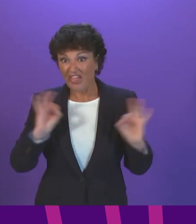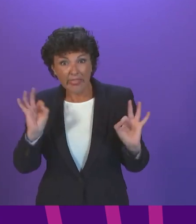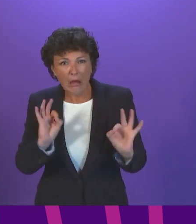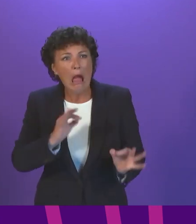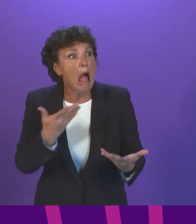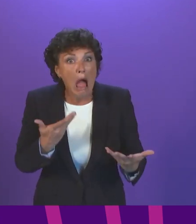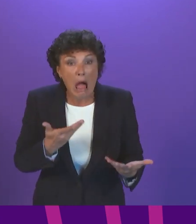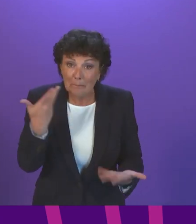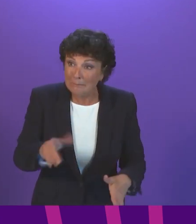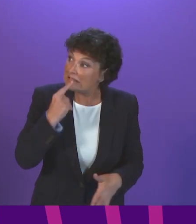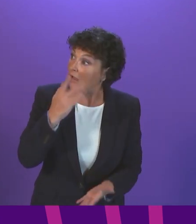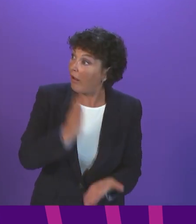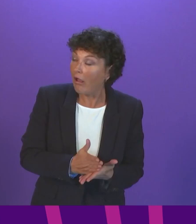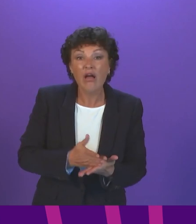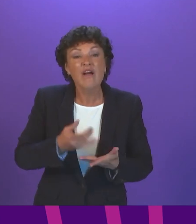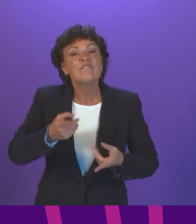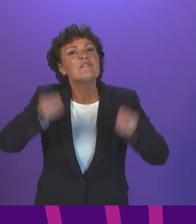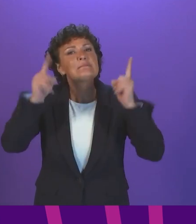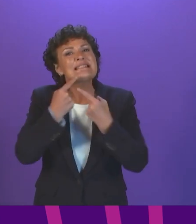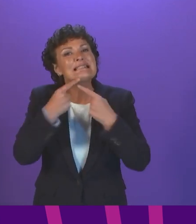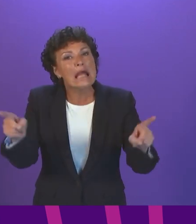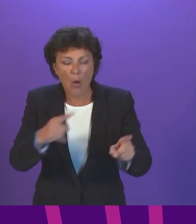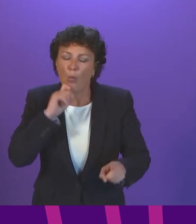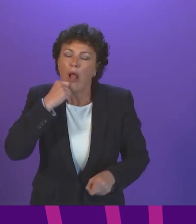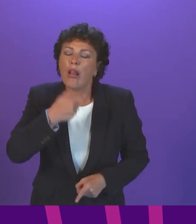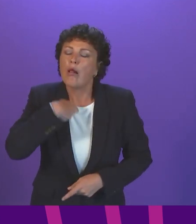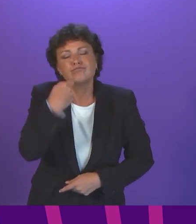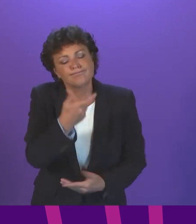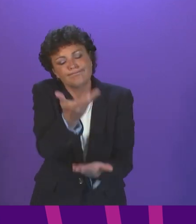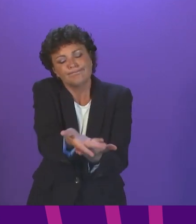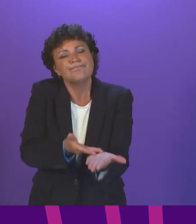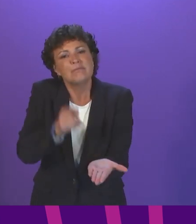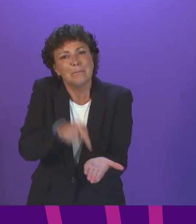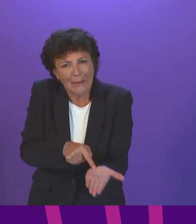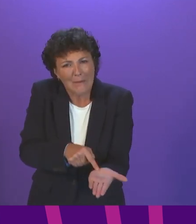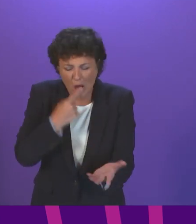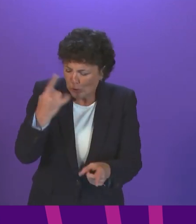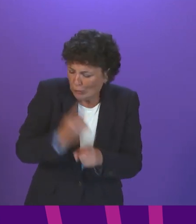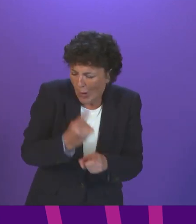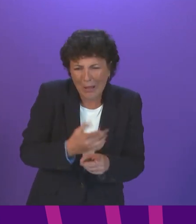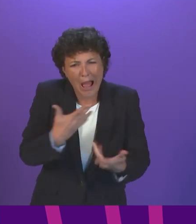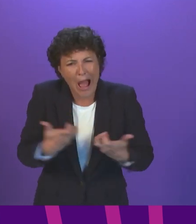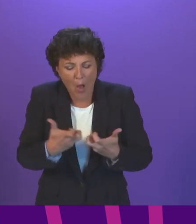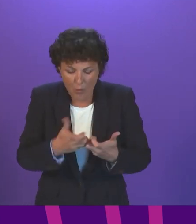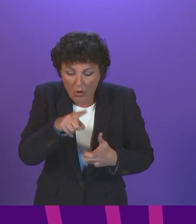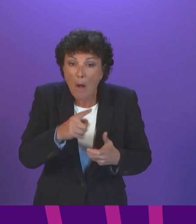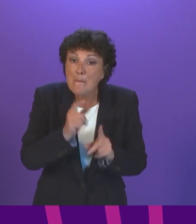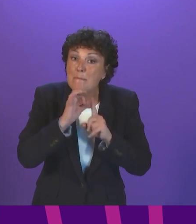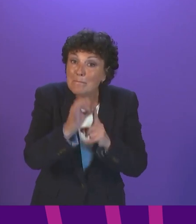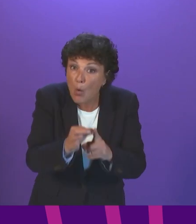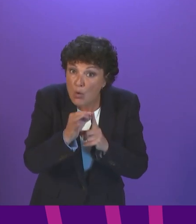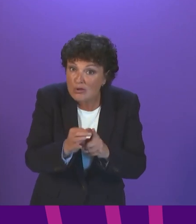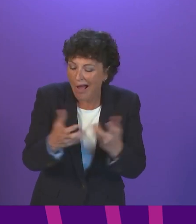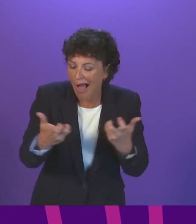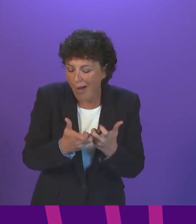the promised paper in the First Minister's statement is talking about how they're going to finalise the proposal rather than how the scheme will actually operate.